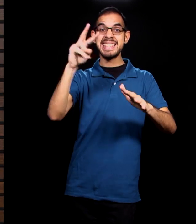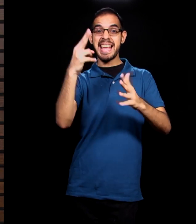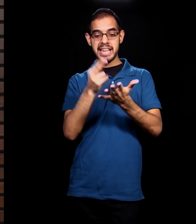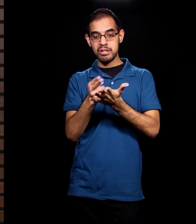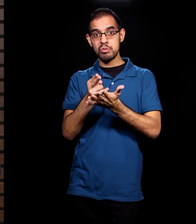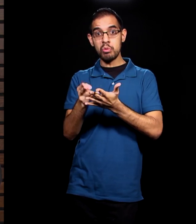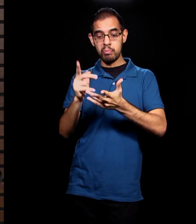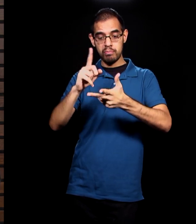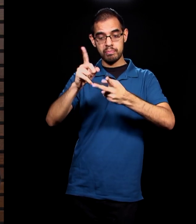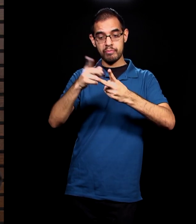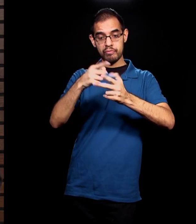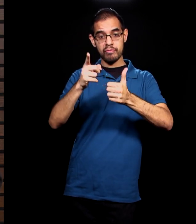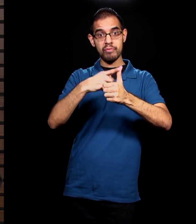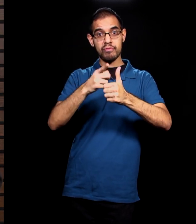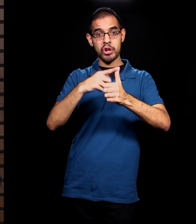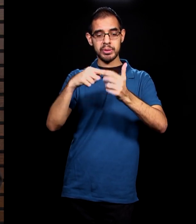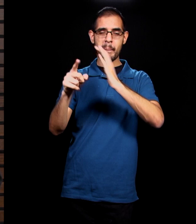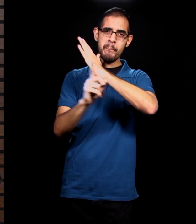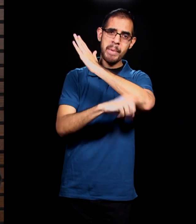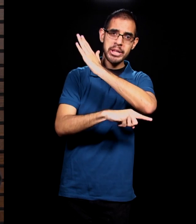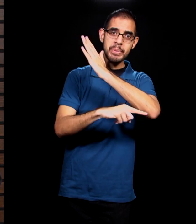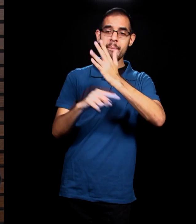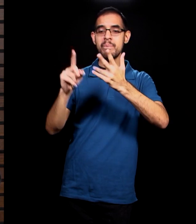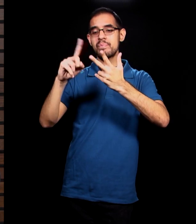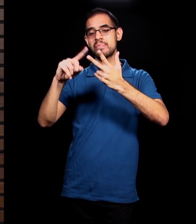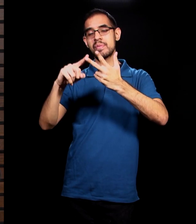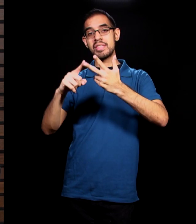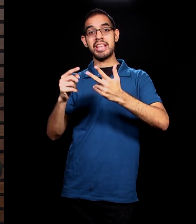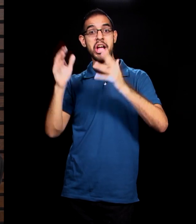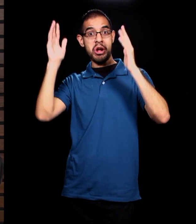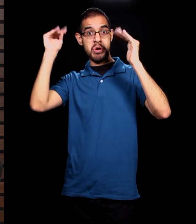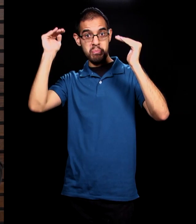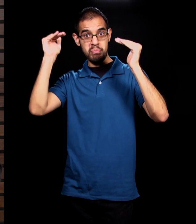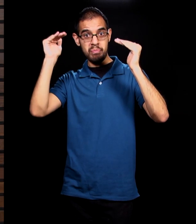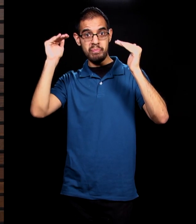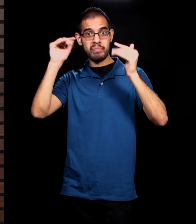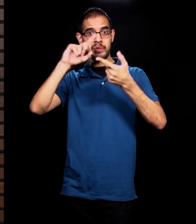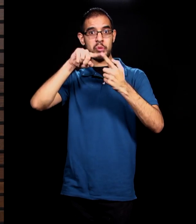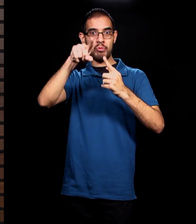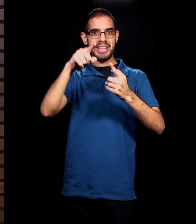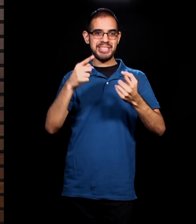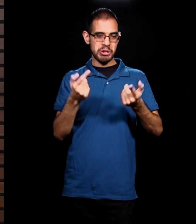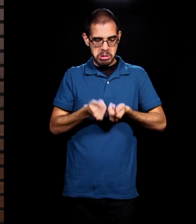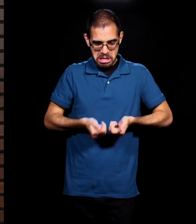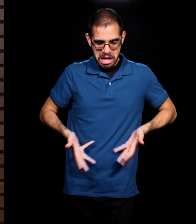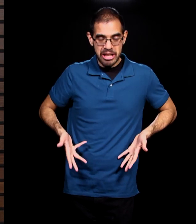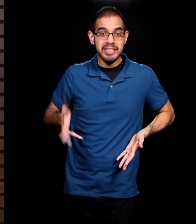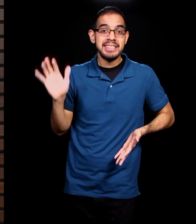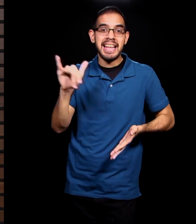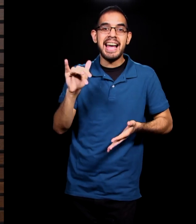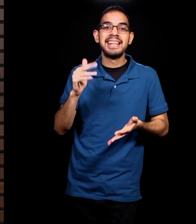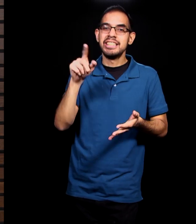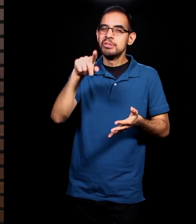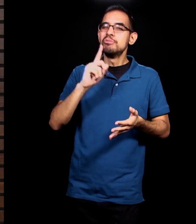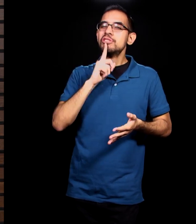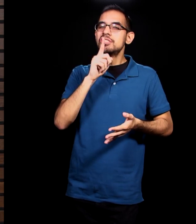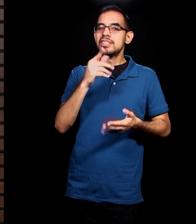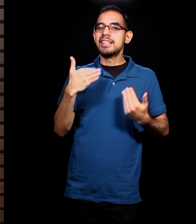hope. And let me get to the last one. The last truth revealed in this one question in Scripture is that there is indeed a response that's required.